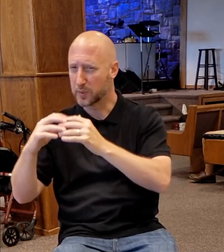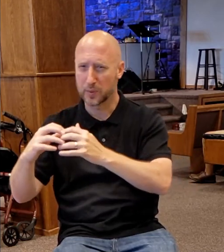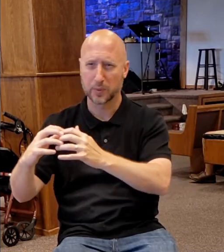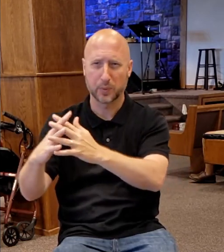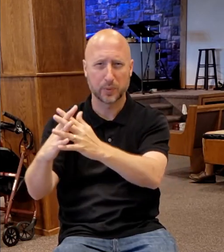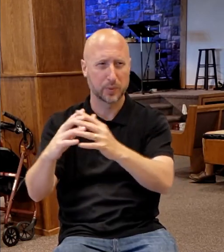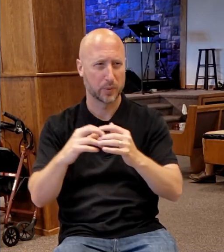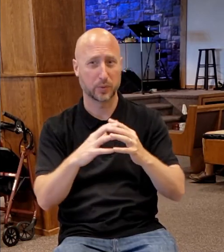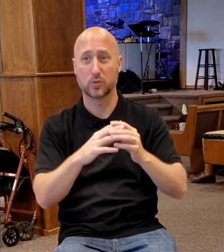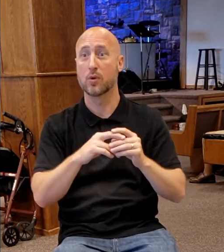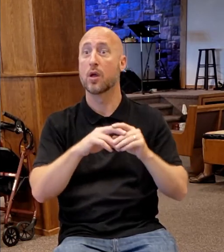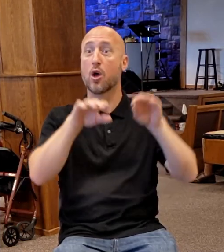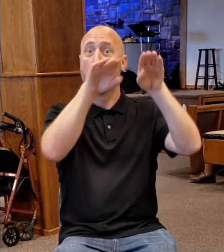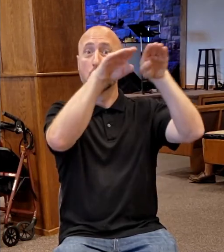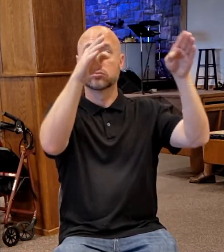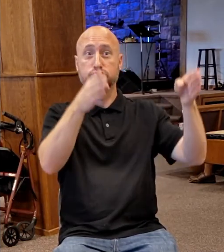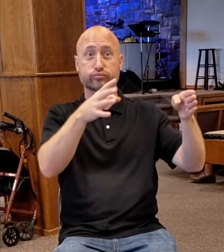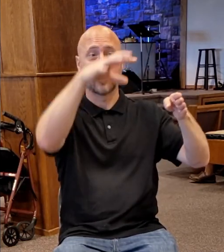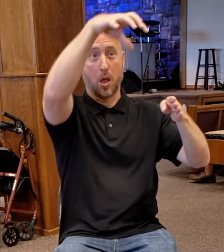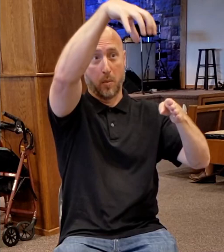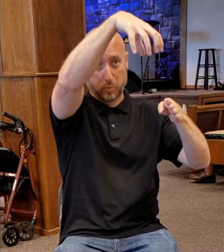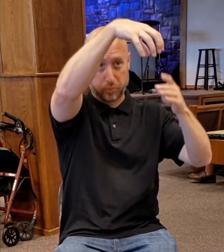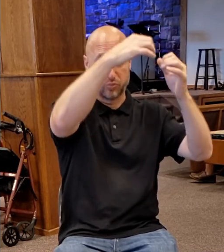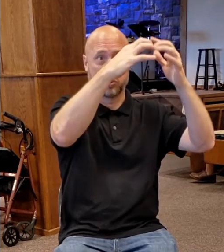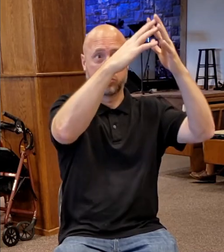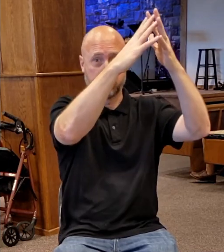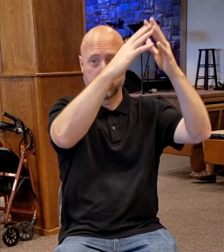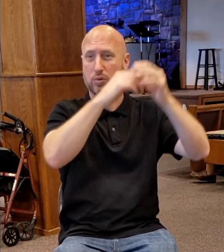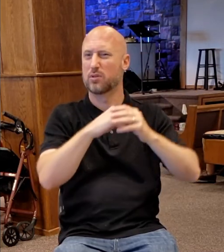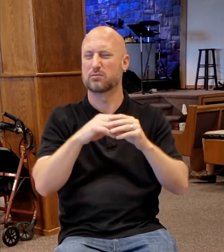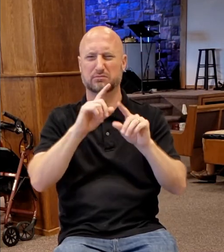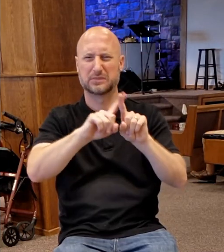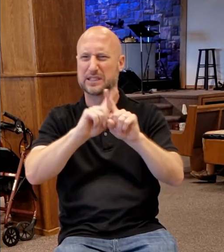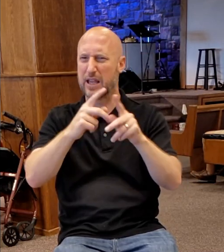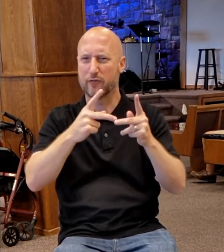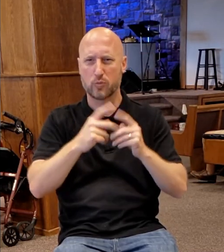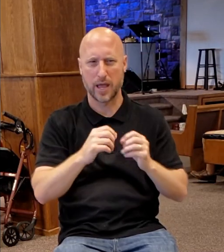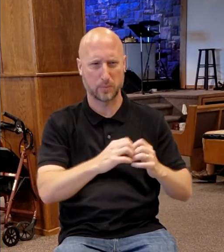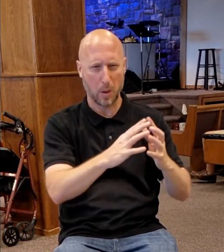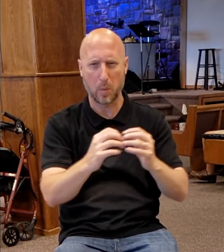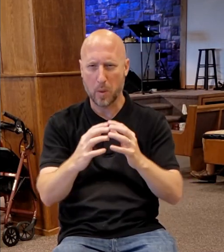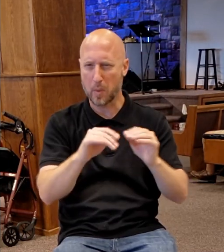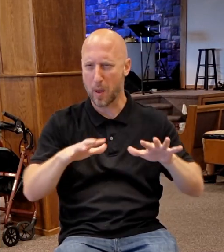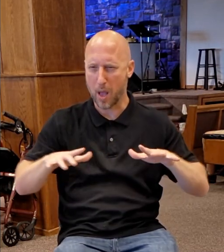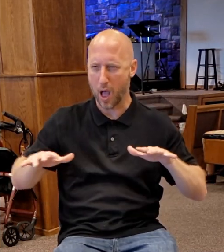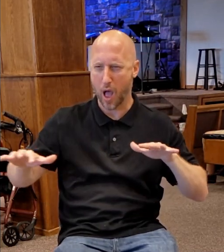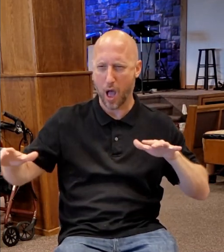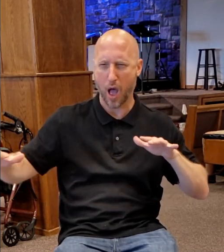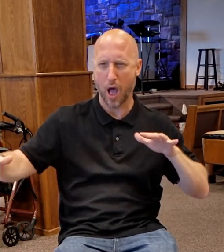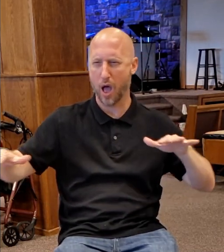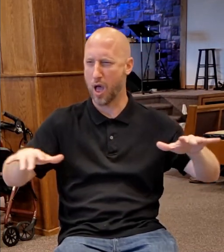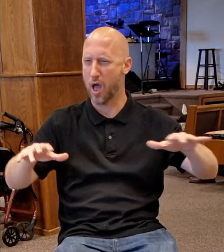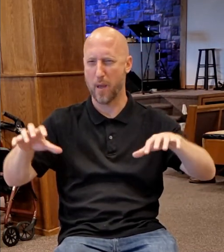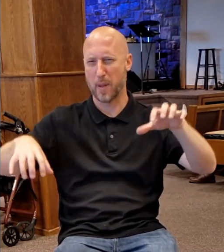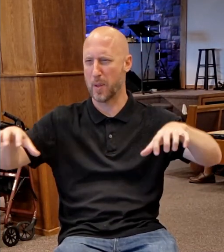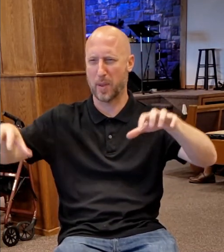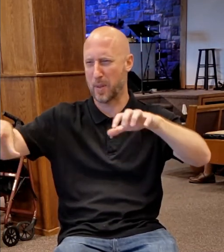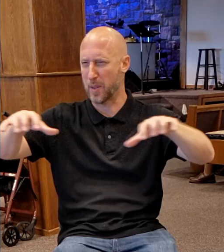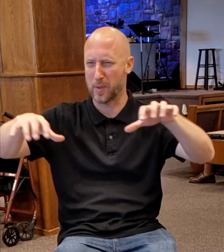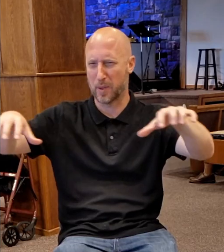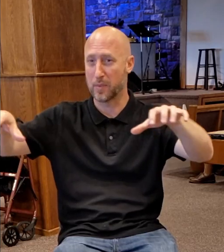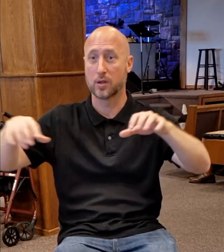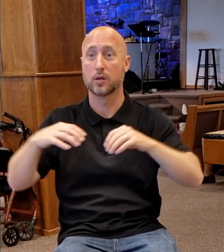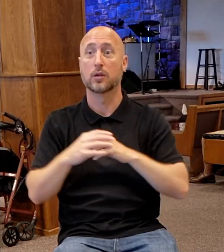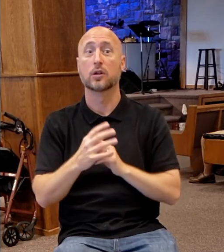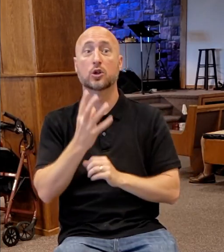roadsides. Everywhere you can imagine, these booths were built. They were everywhere. And the